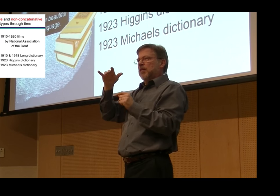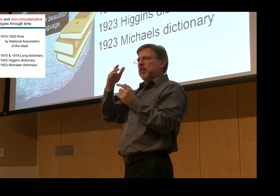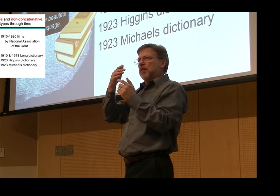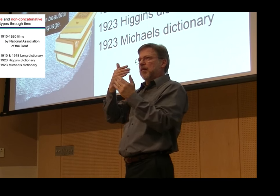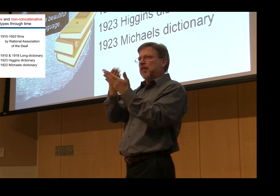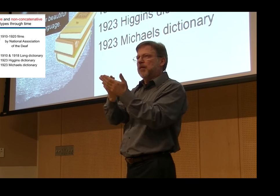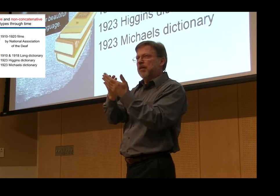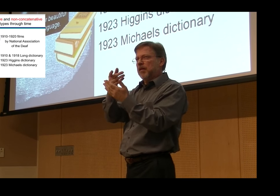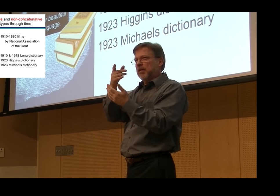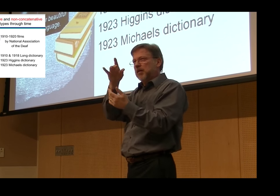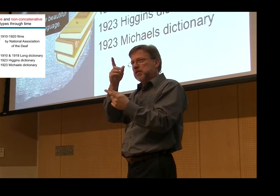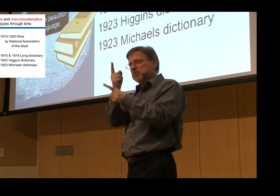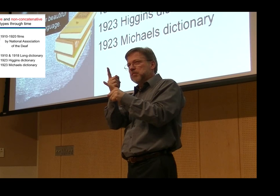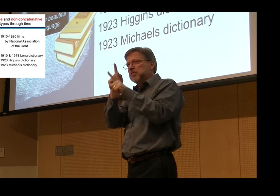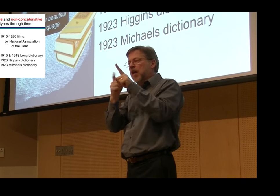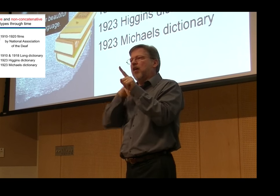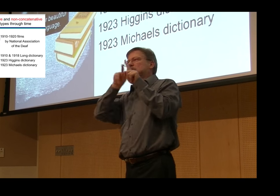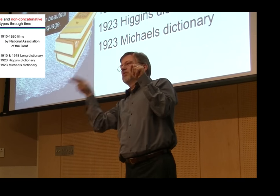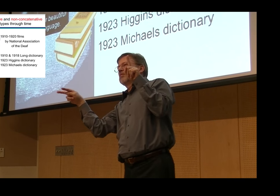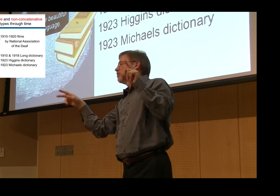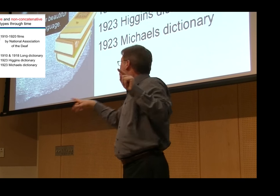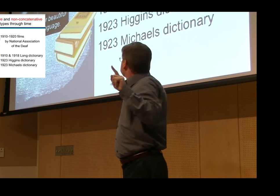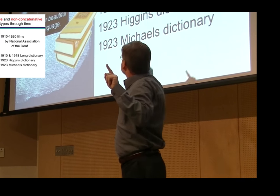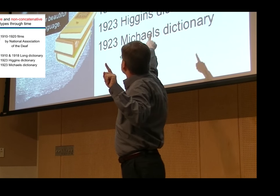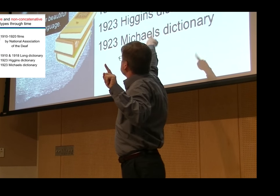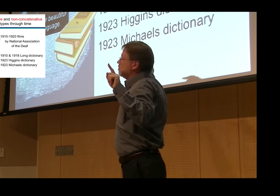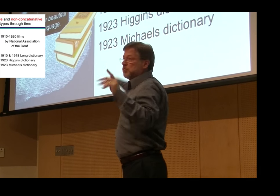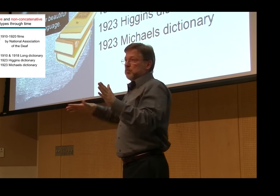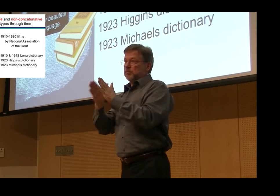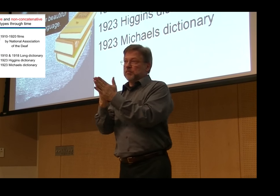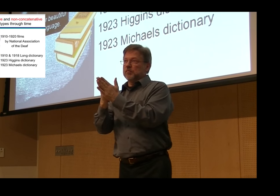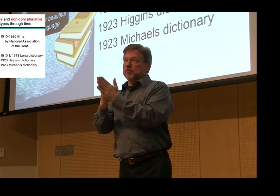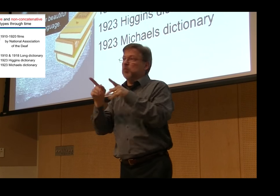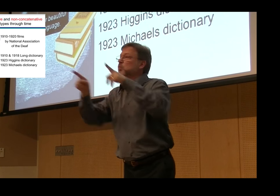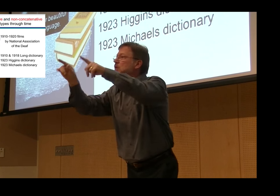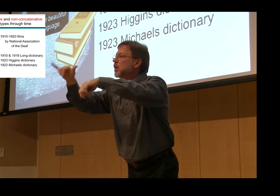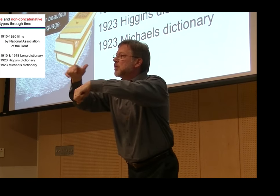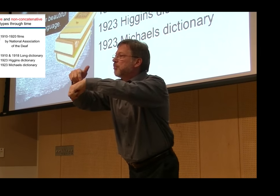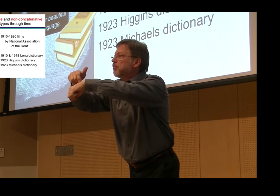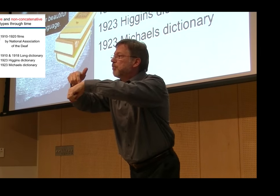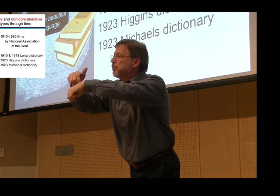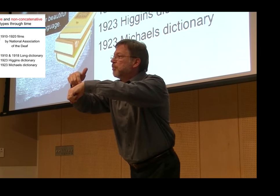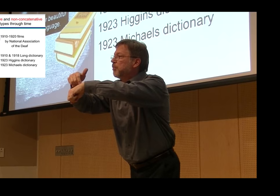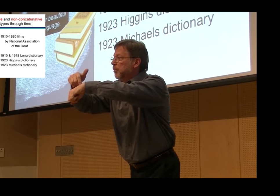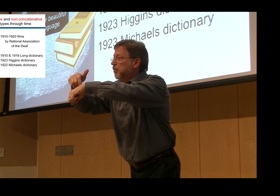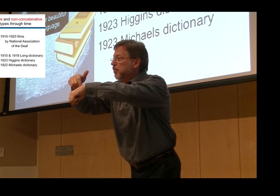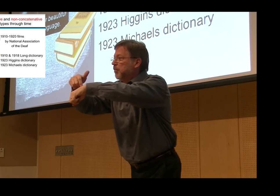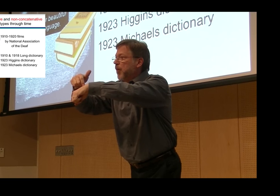1920 films published by the NAD and three dictionaries. We also refer to the dictionaries that were contemporaneous